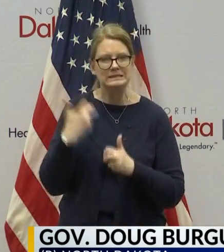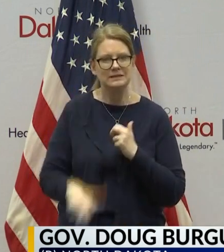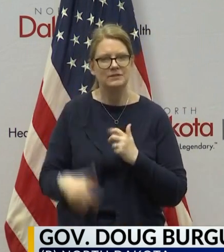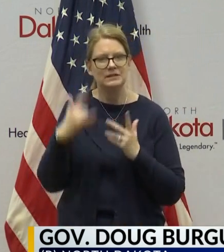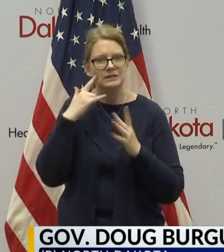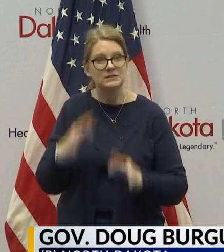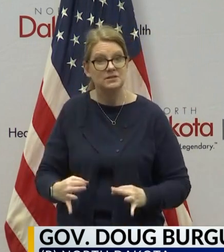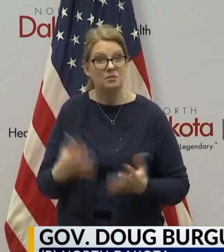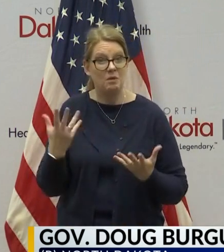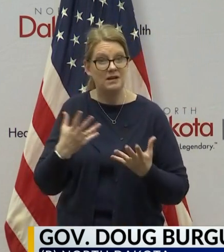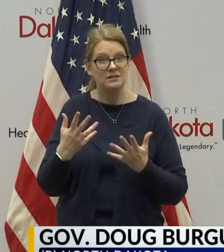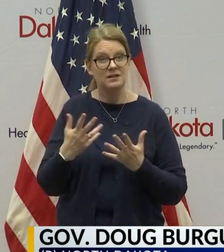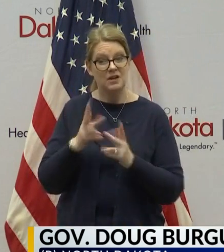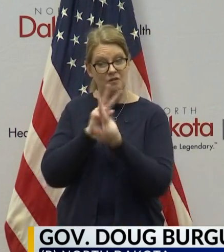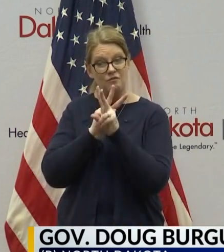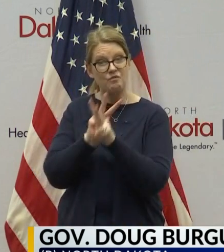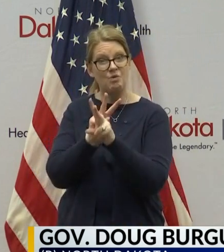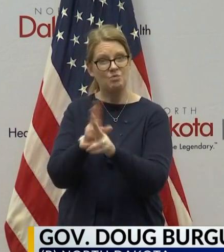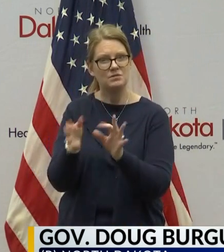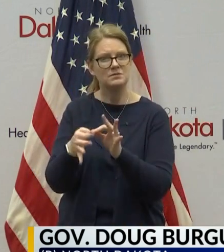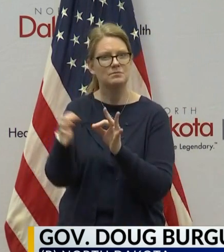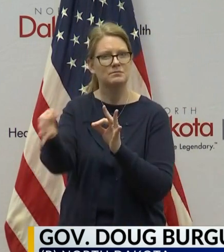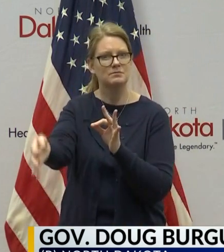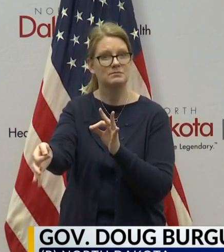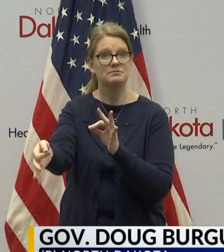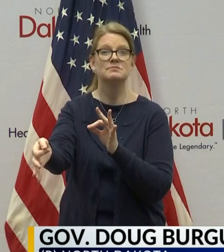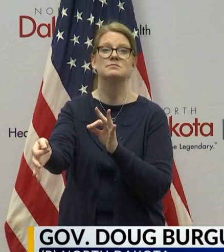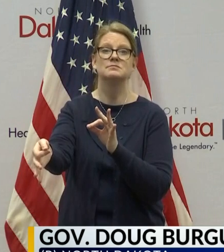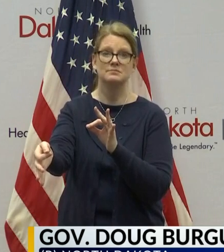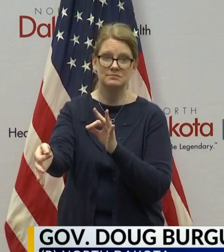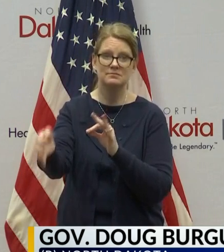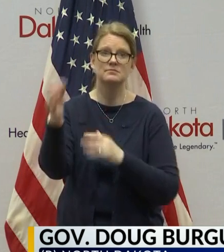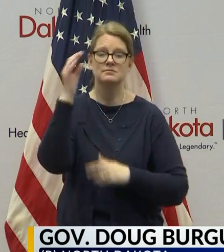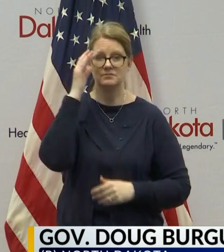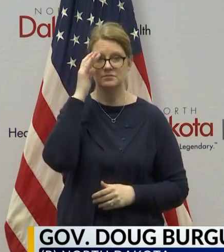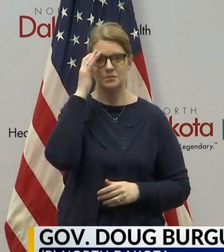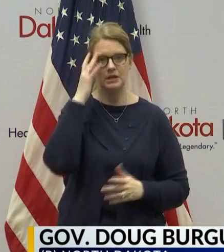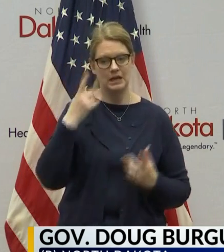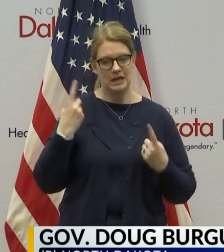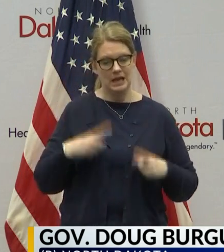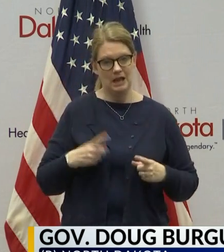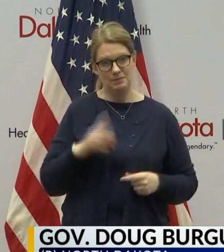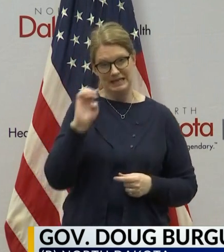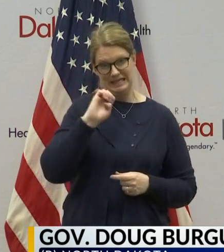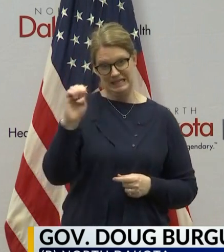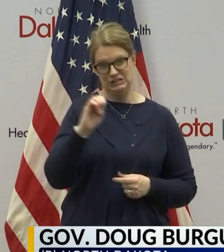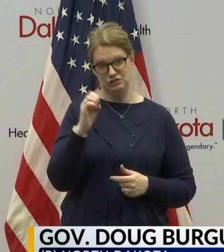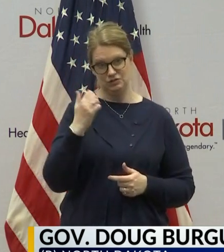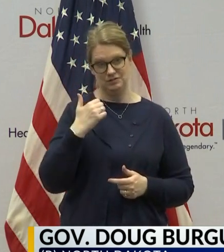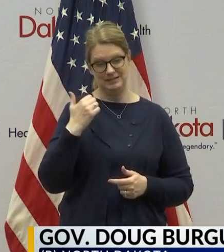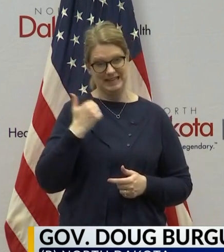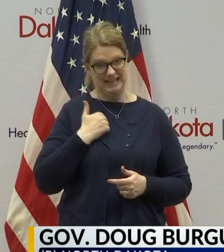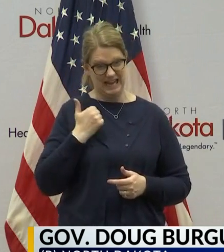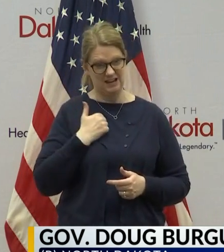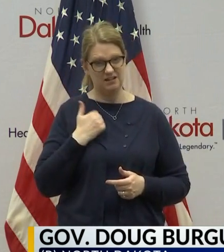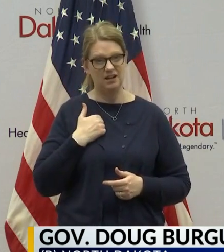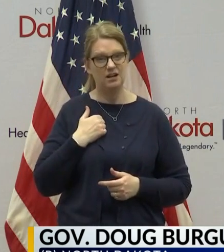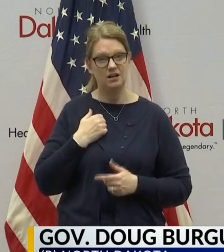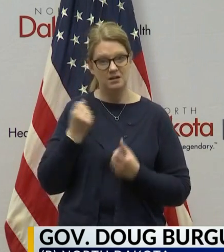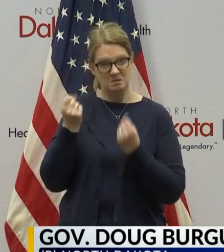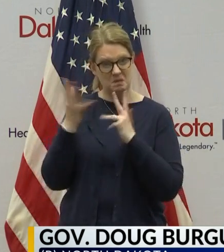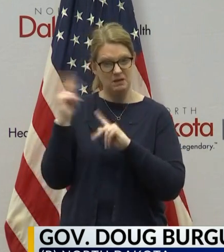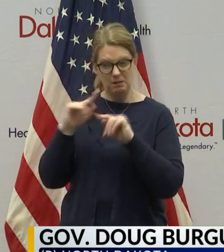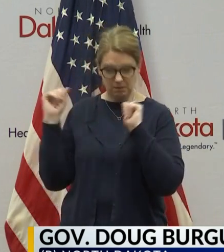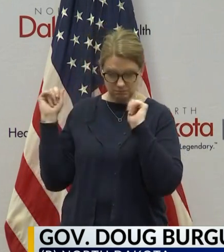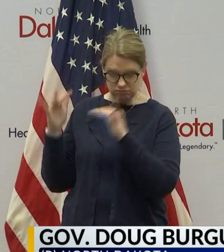postponing funerals. But as I said, one of the, you know, one of the big hotspot outbreaks in eastern Canada came from a group of people that all attended a